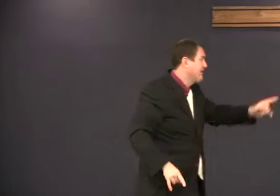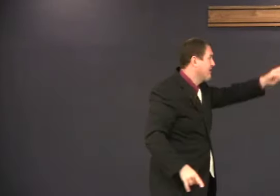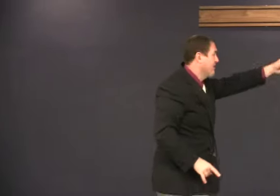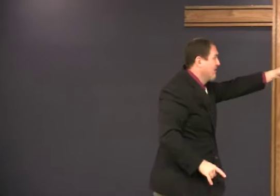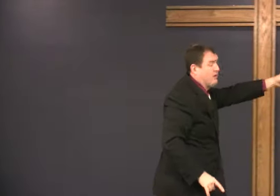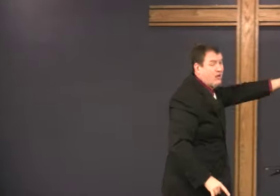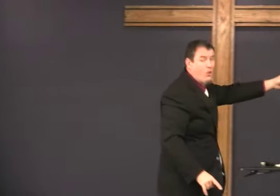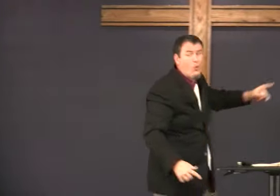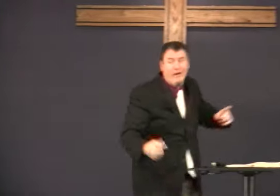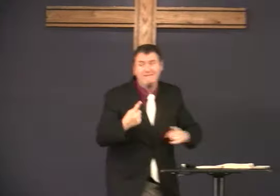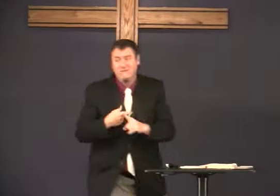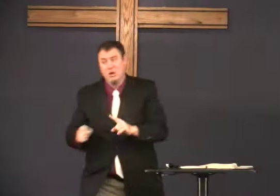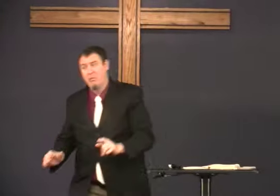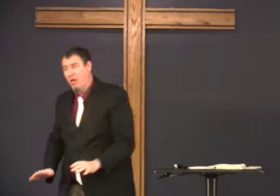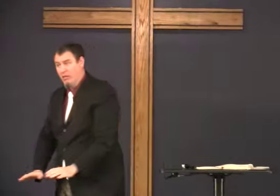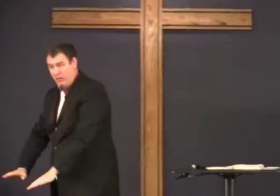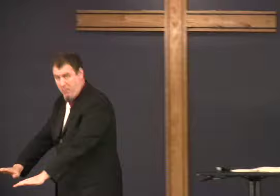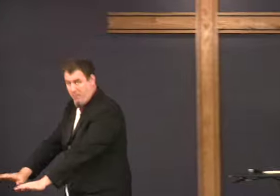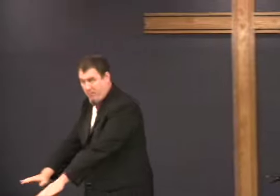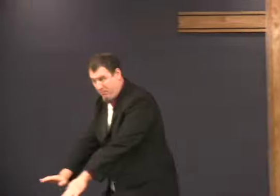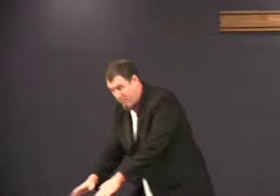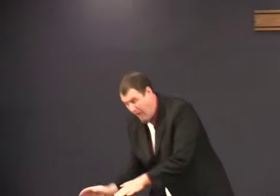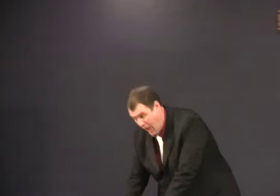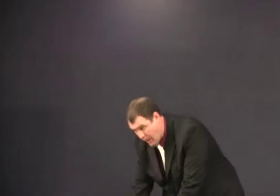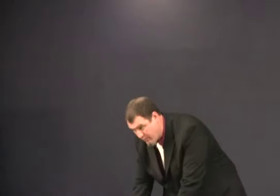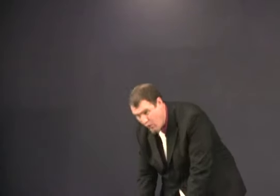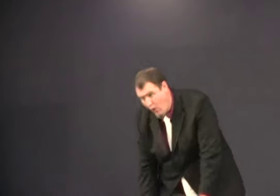given us a new identity. We went from the basement